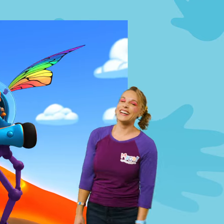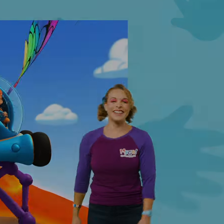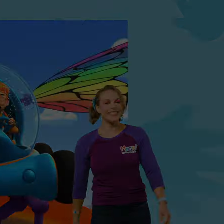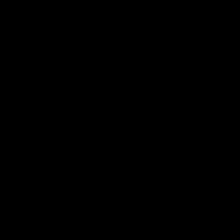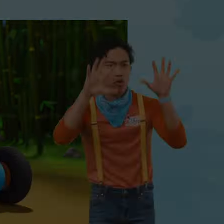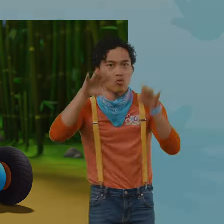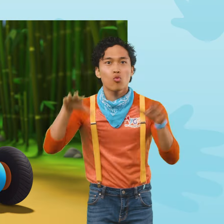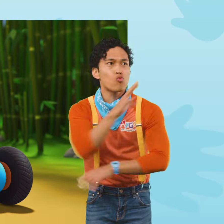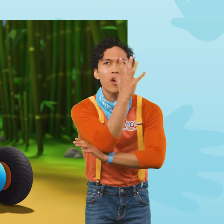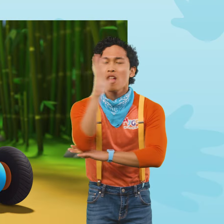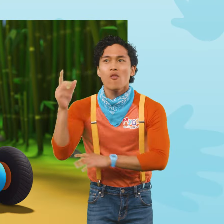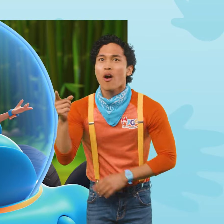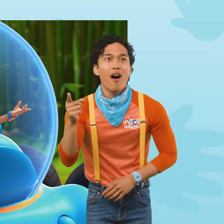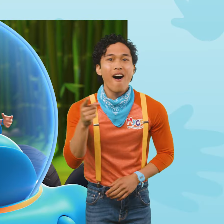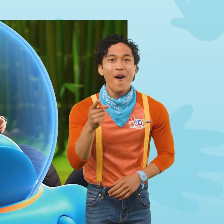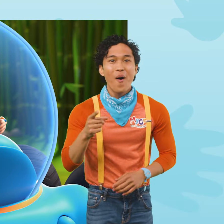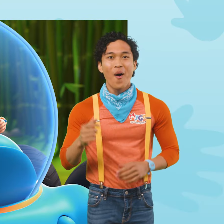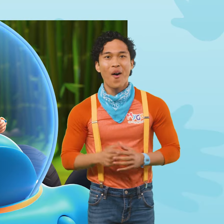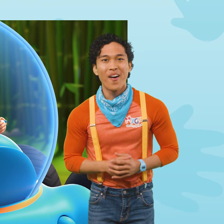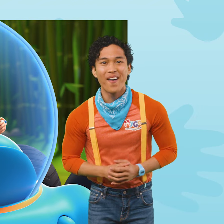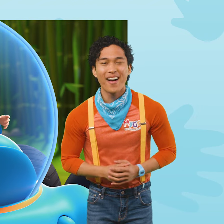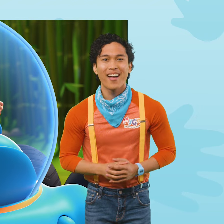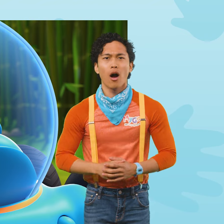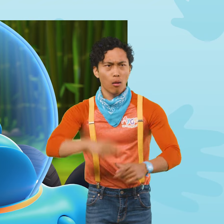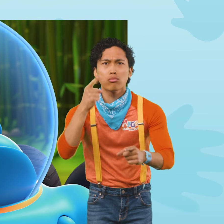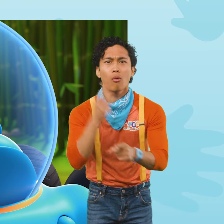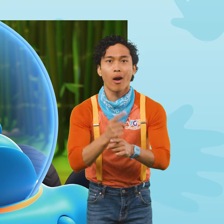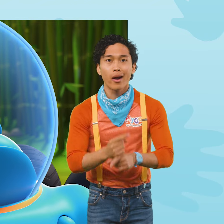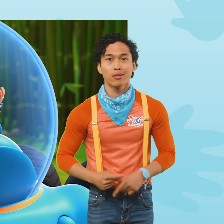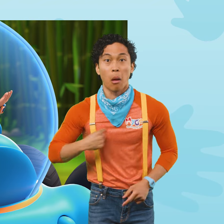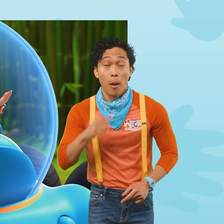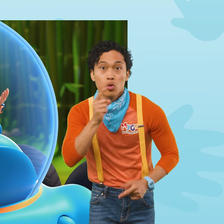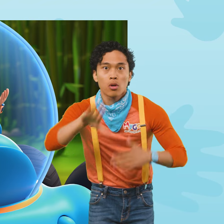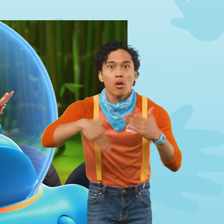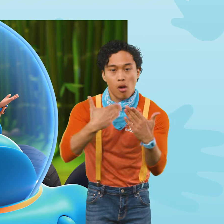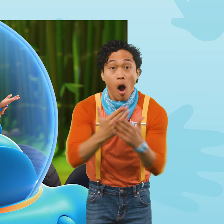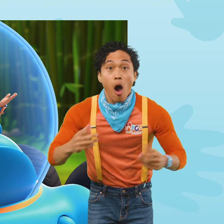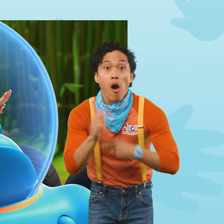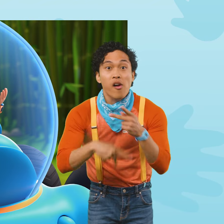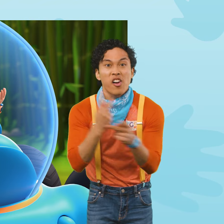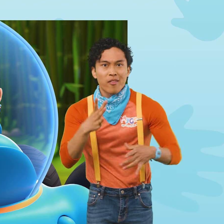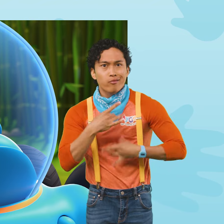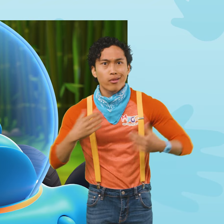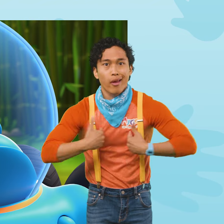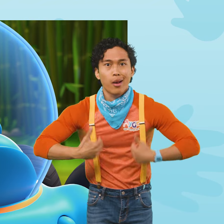Crazy rainforest! Ha-ha! Ha-ha! You're right! I bet all kinds of interesting animals are in there.